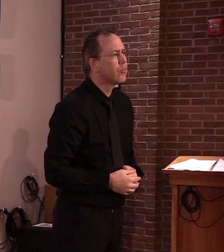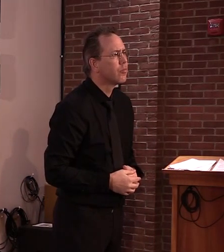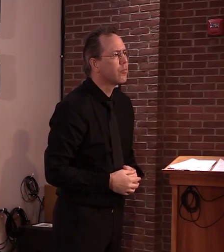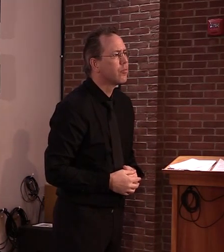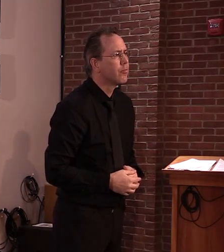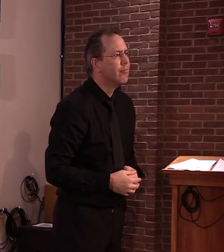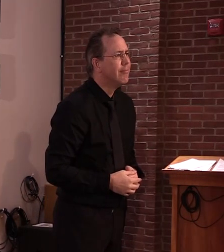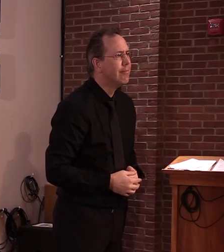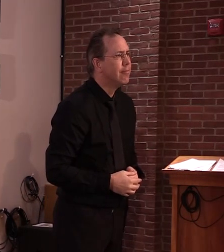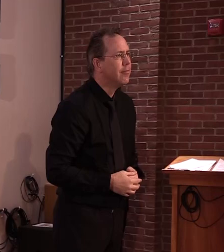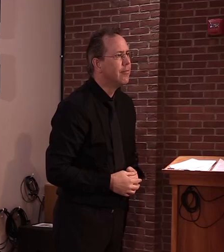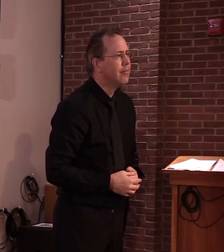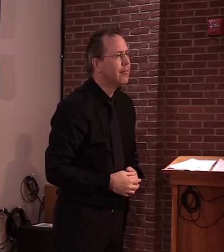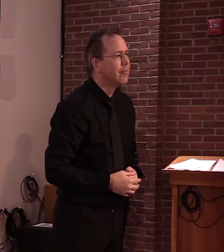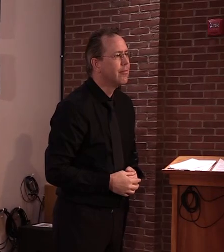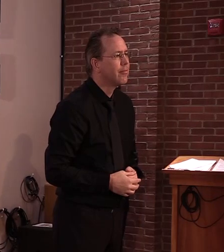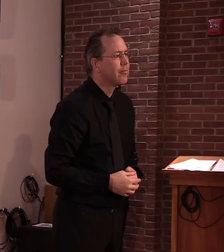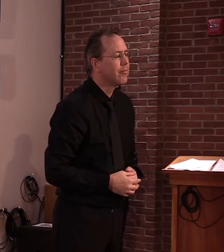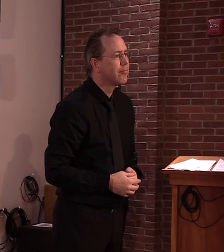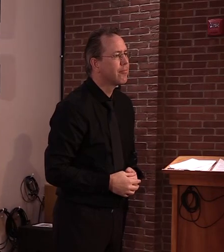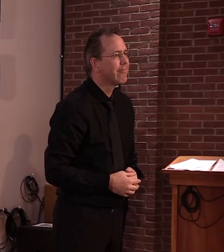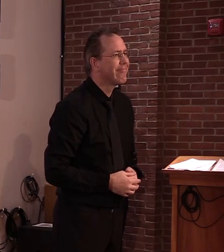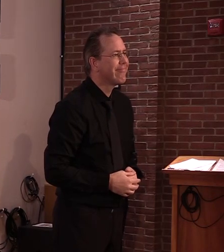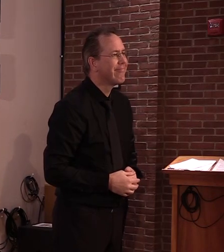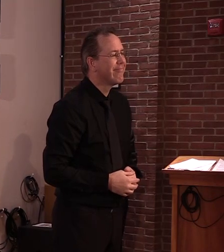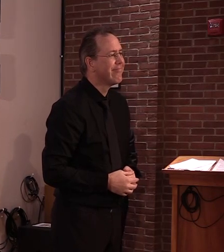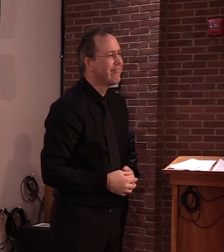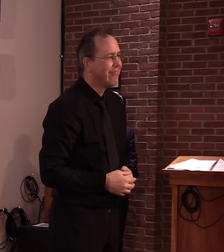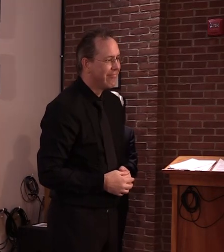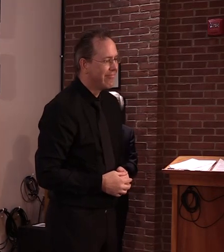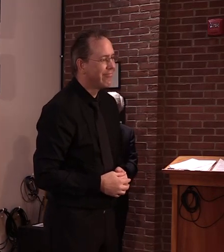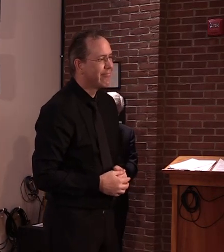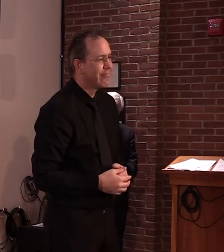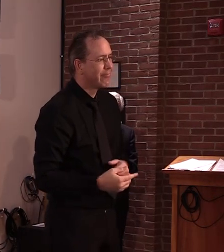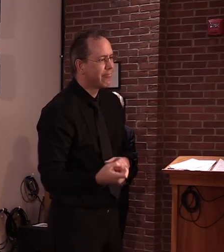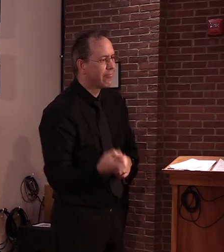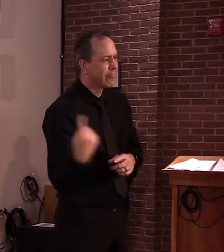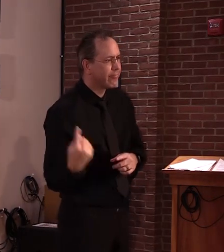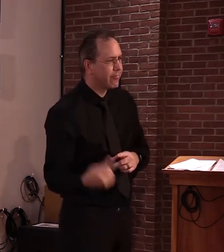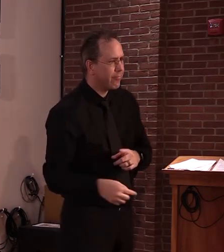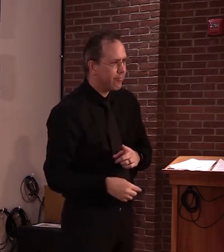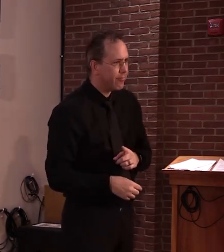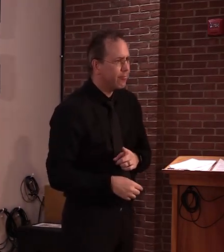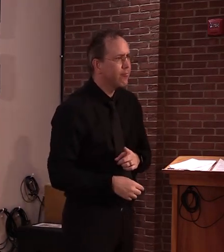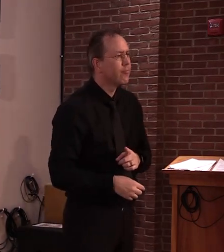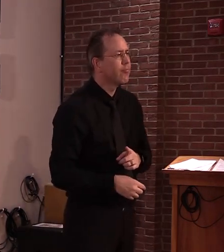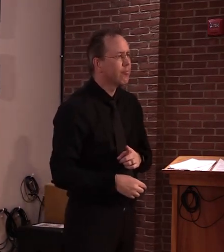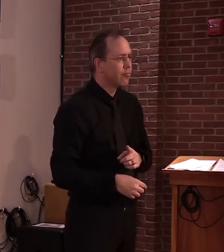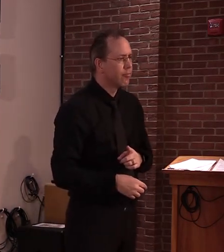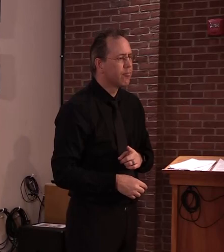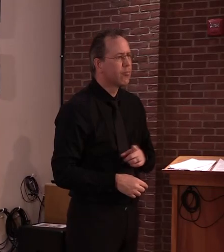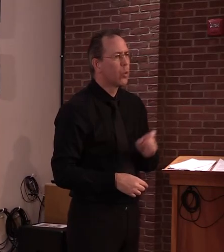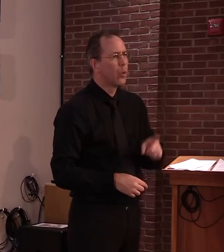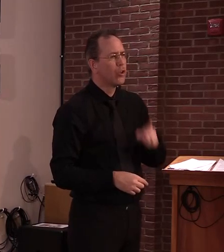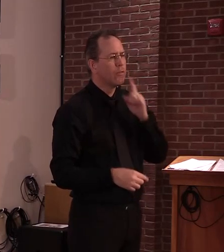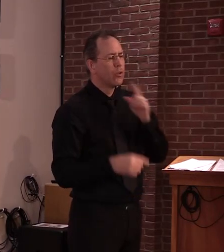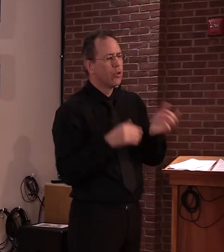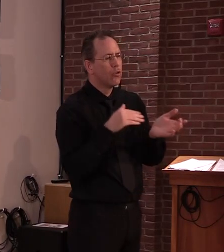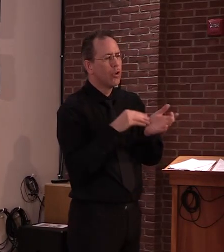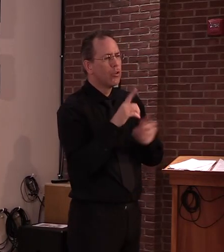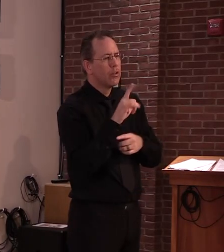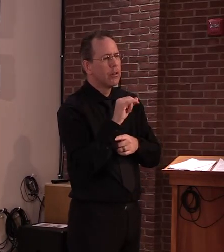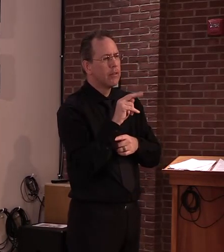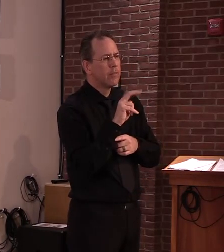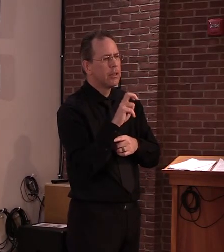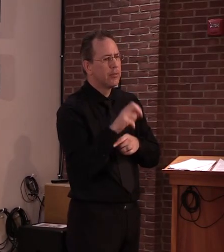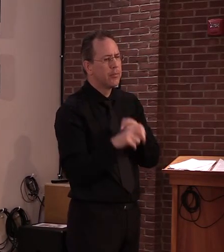Hi, good morning, Dr. Levine. There was a report in the paper this morning about a third of Americans believe there is a